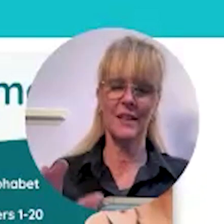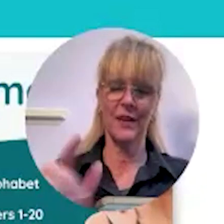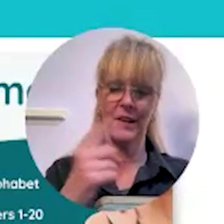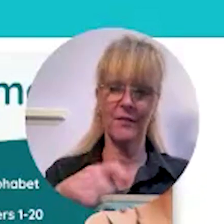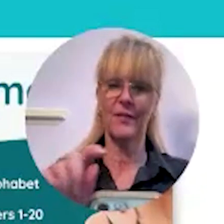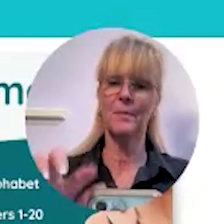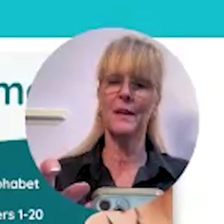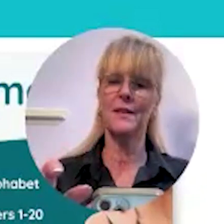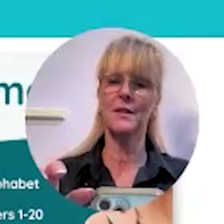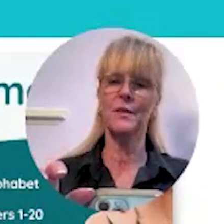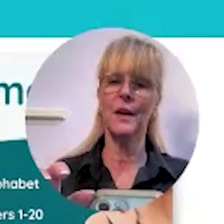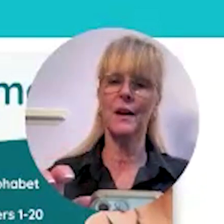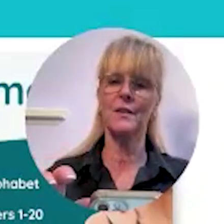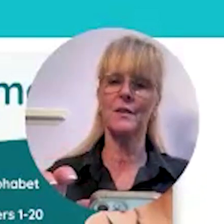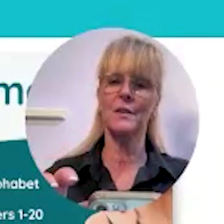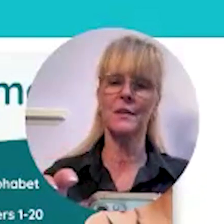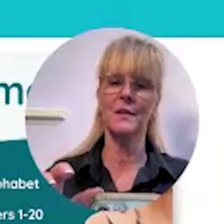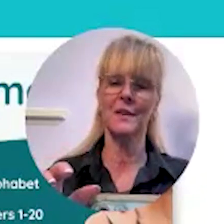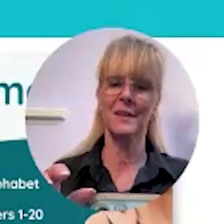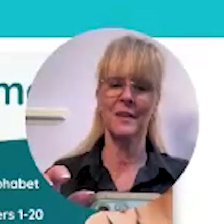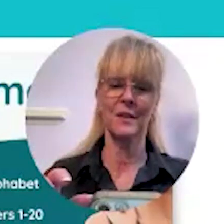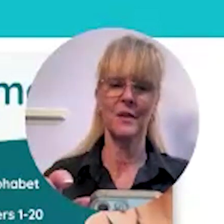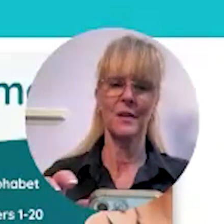let's see if i can flip this around